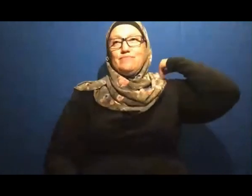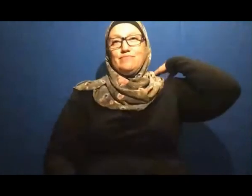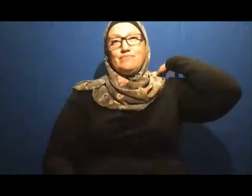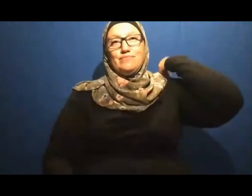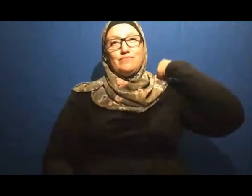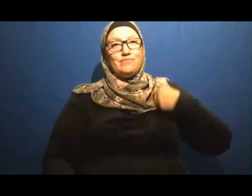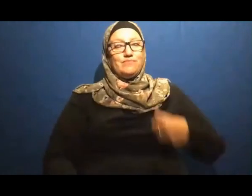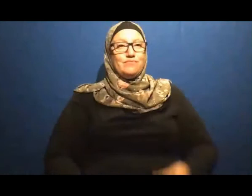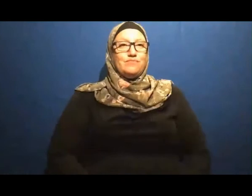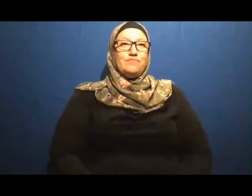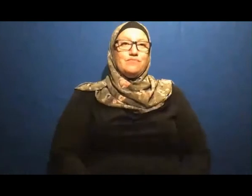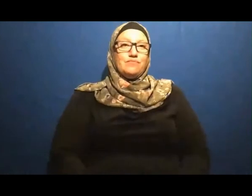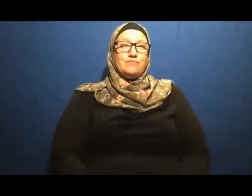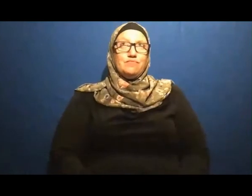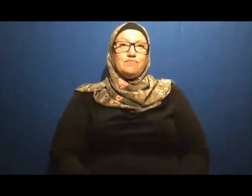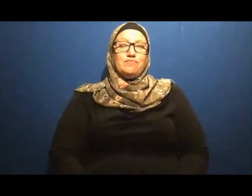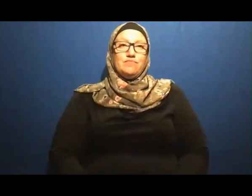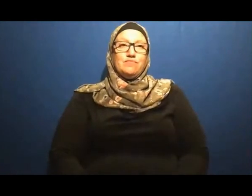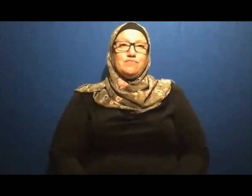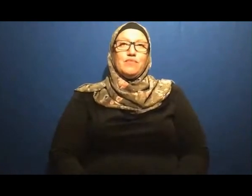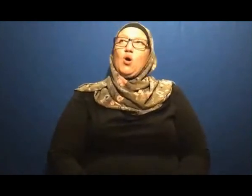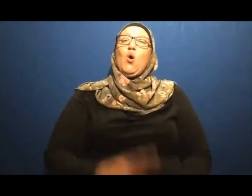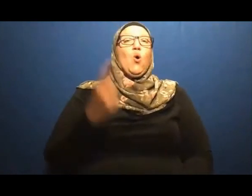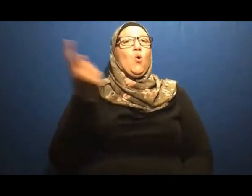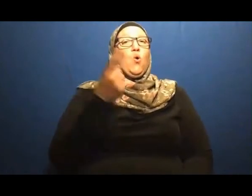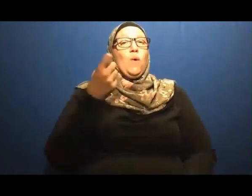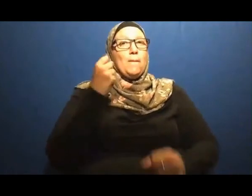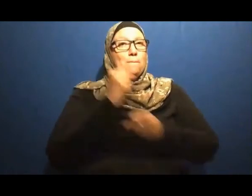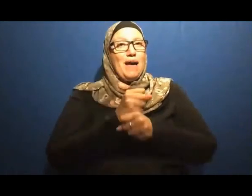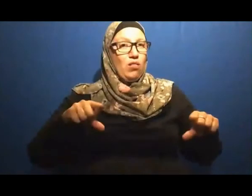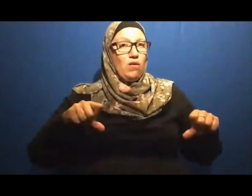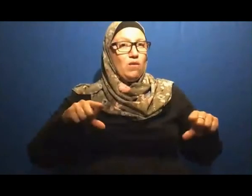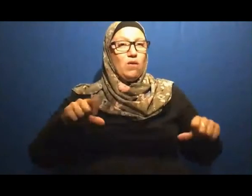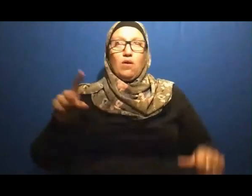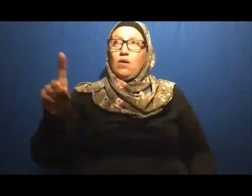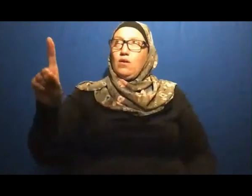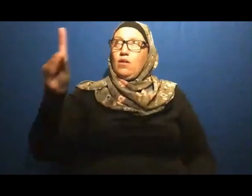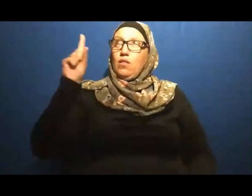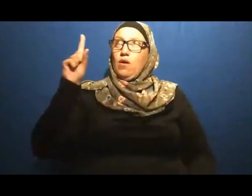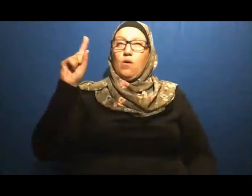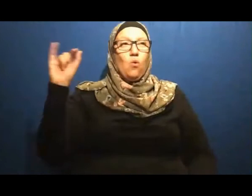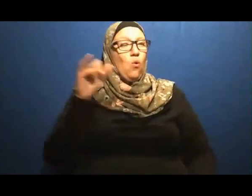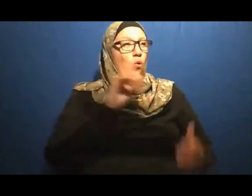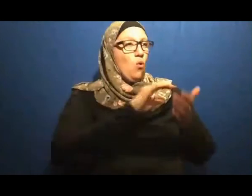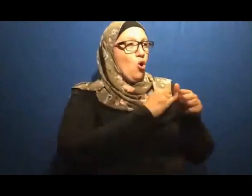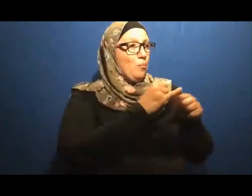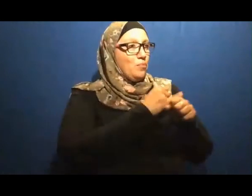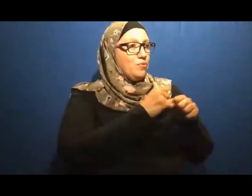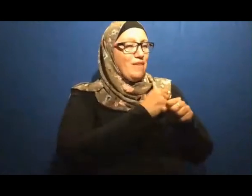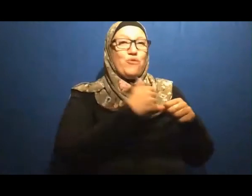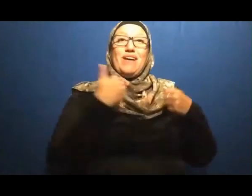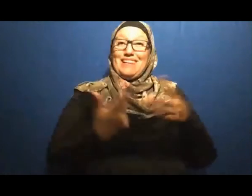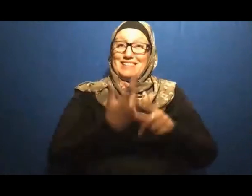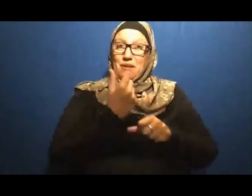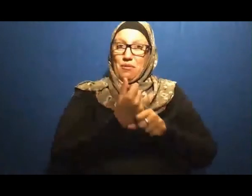Or medication Herbs In the example That Quran Gives Honey for example We have two Ayah